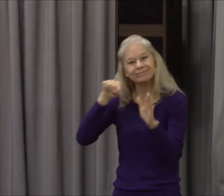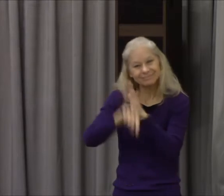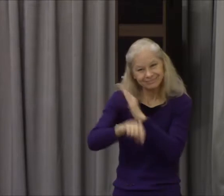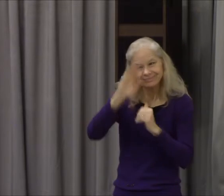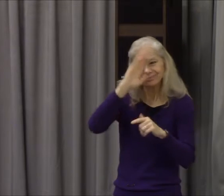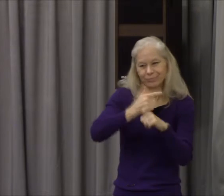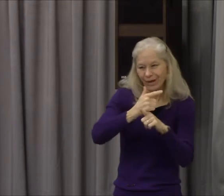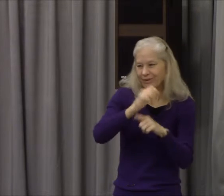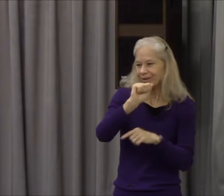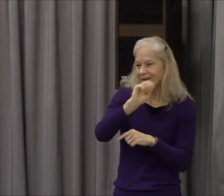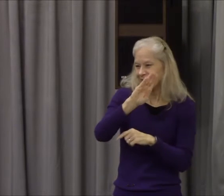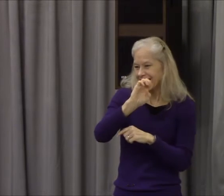the sting of death